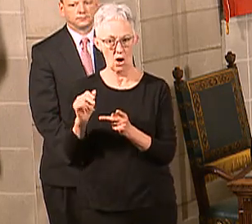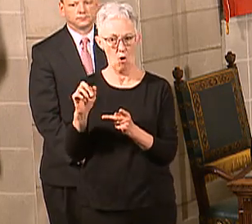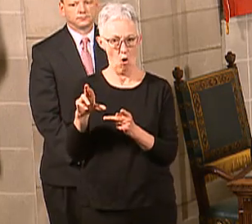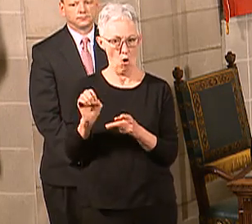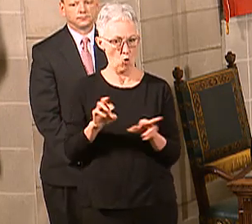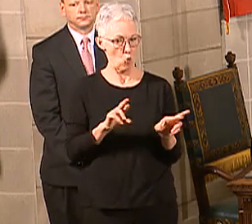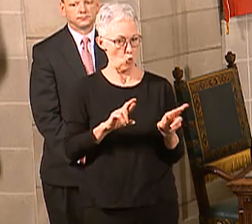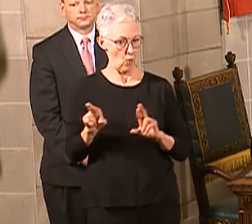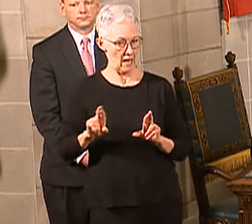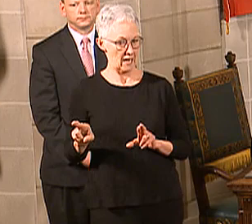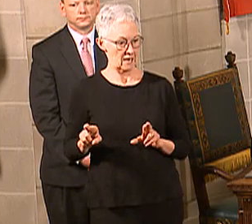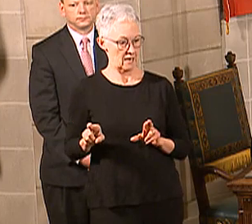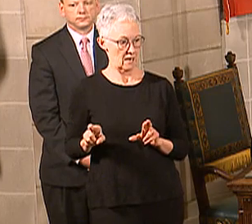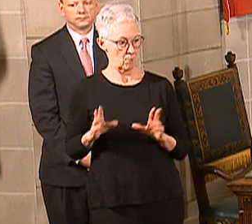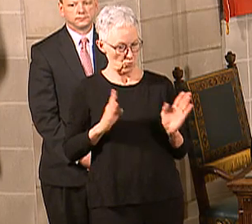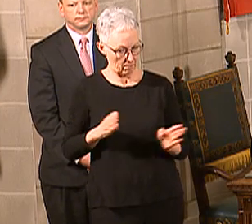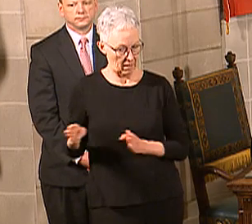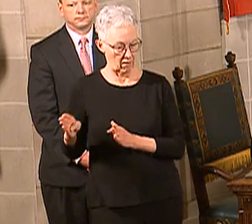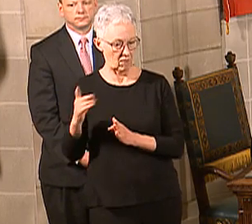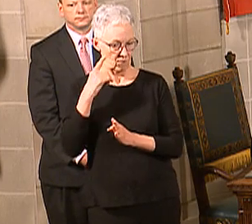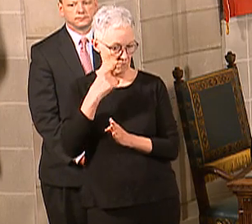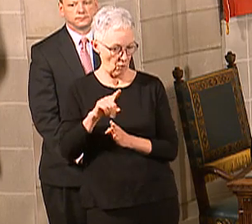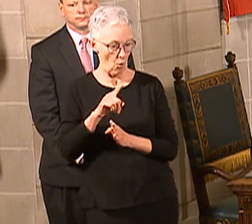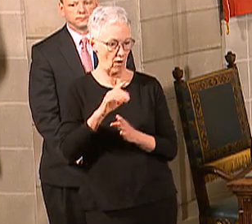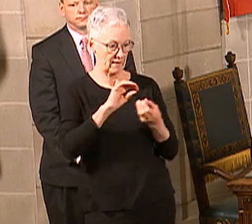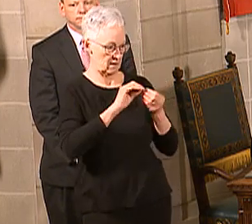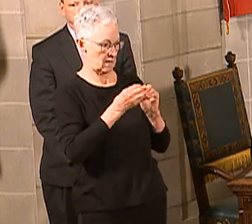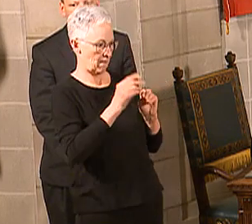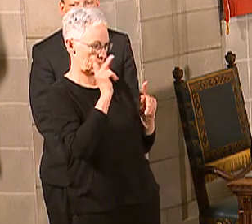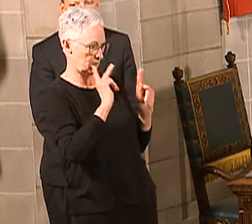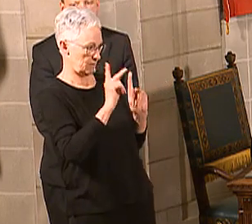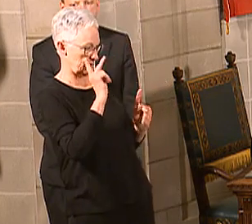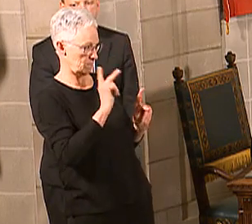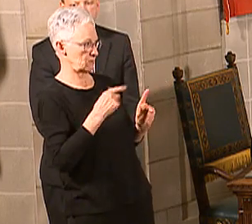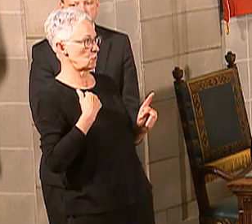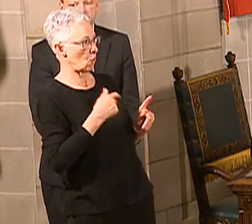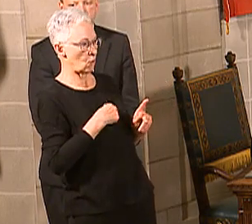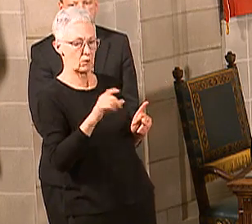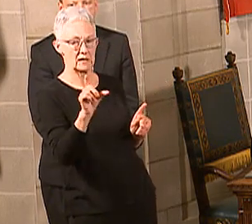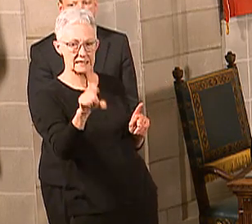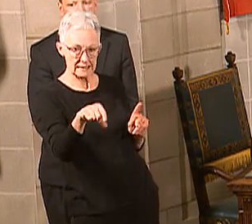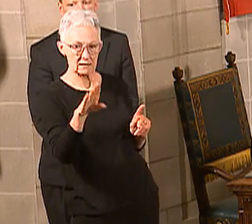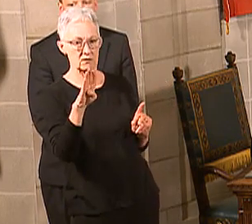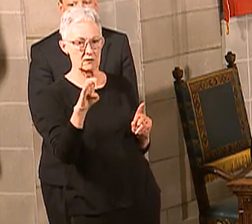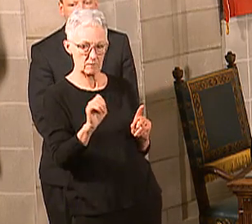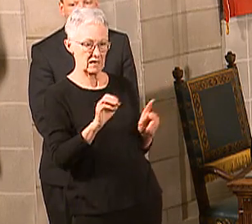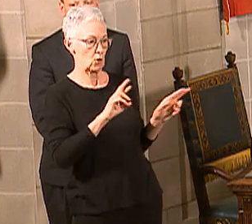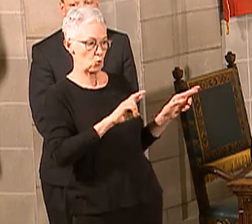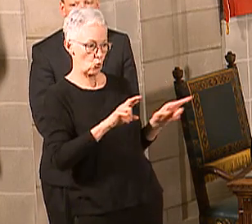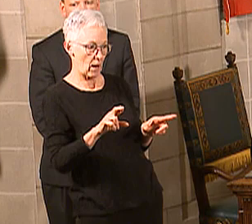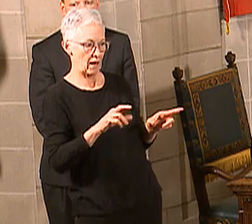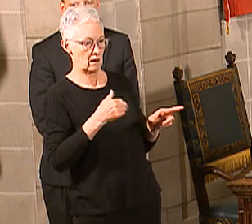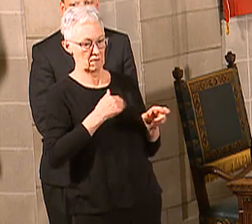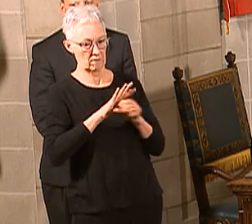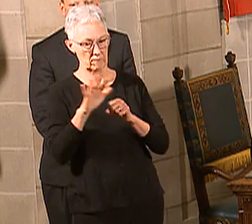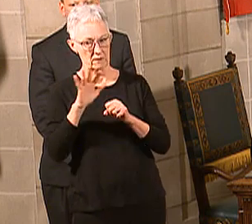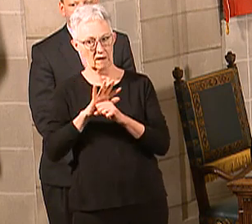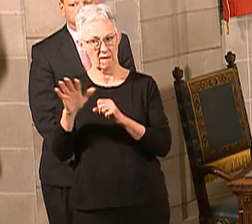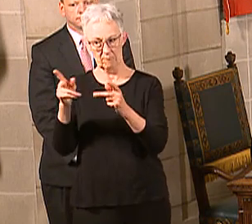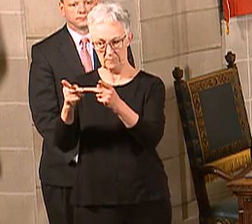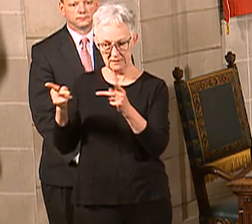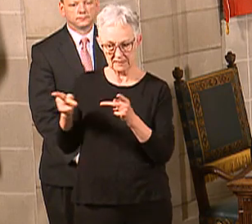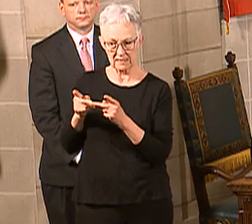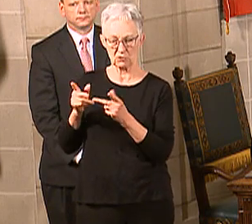licensing and today around facilities is all about expanding the capacity to be able to meet a potential need later this month.